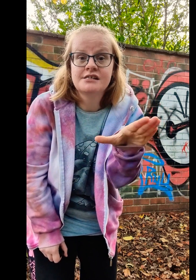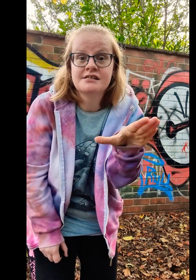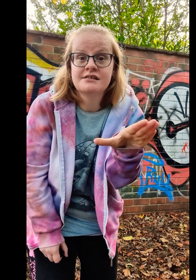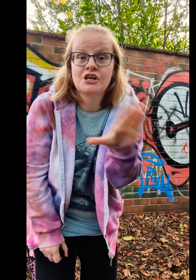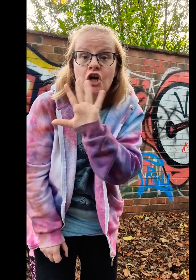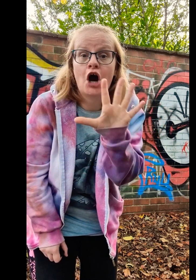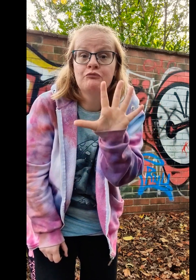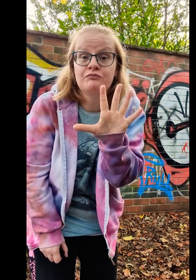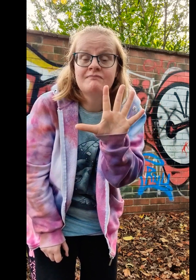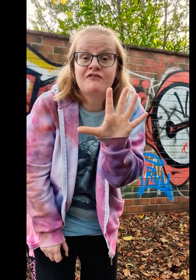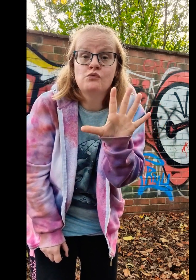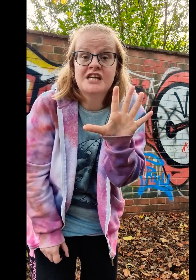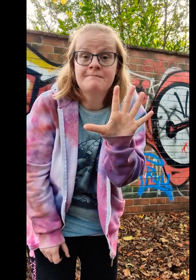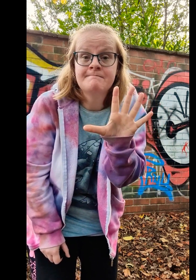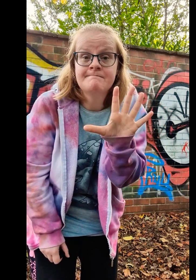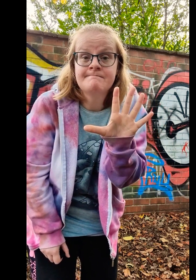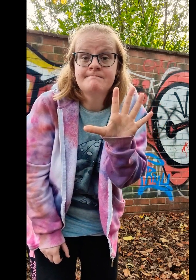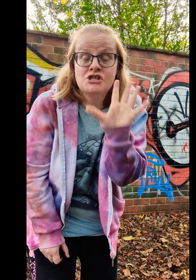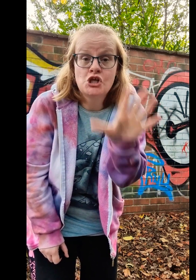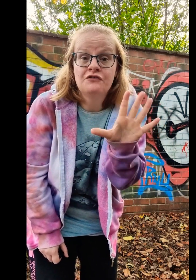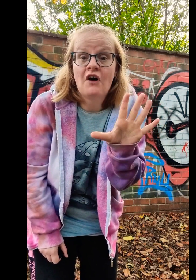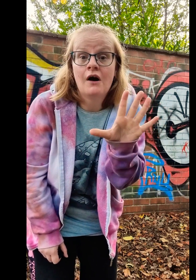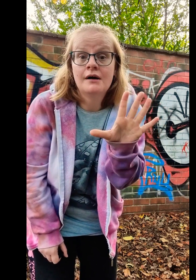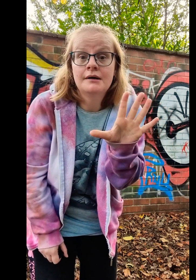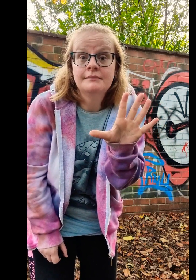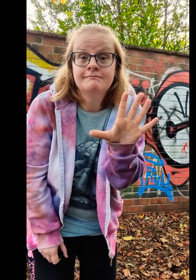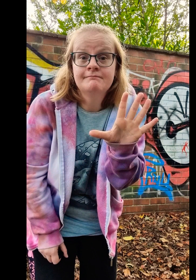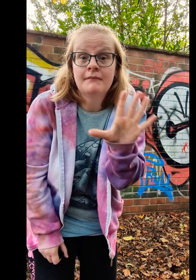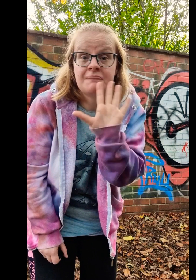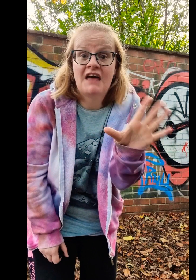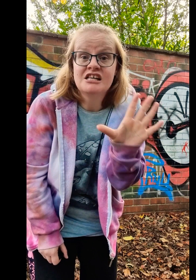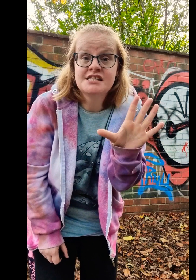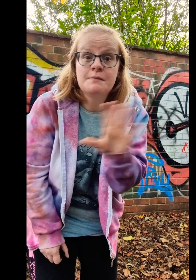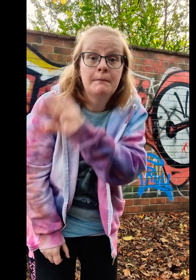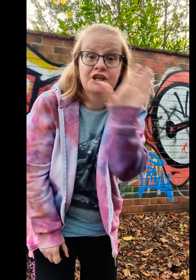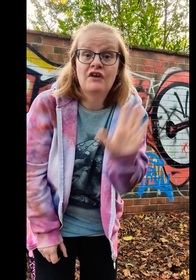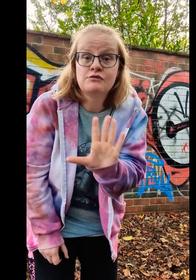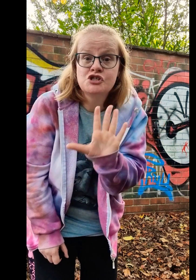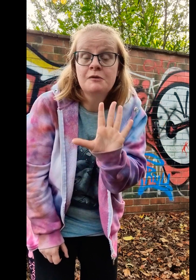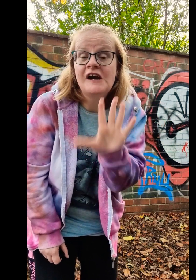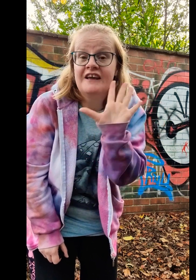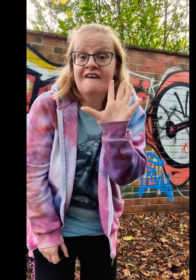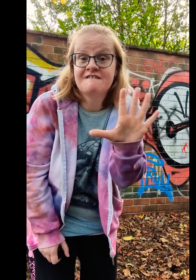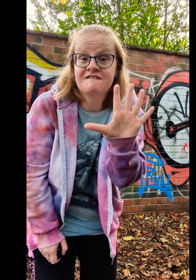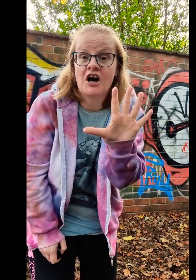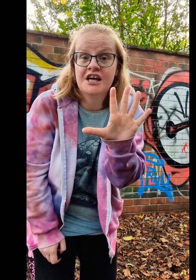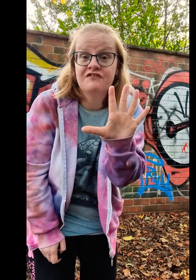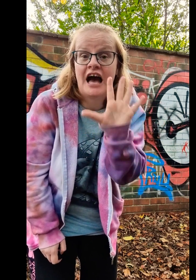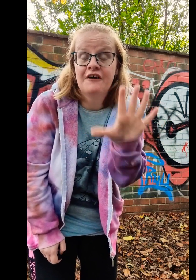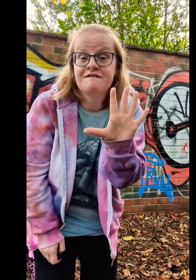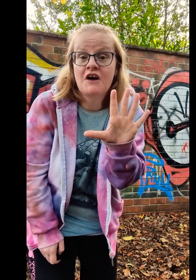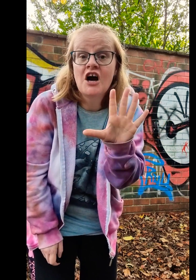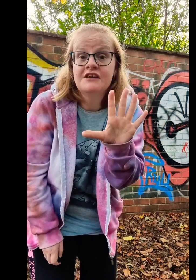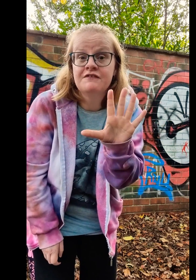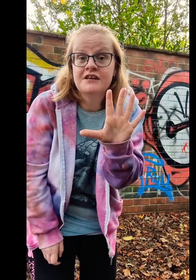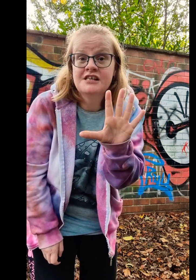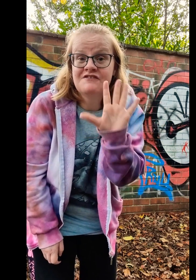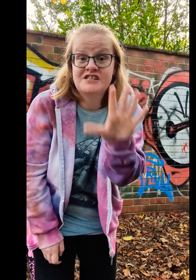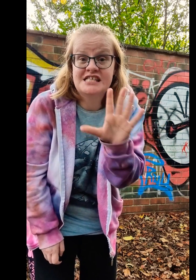Can't fault it so far. That's my Crown summary. Five out of five for